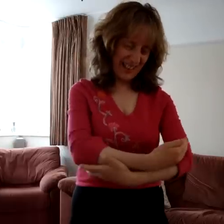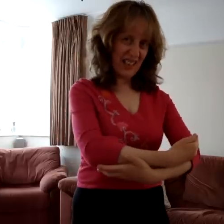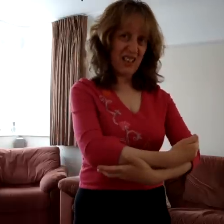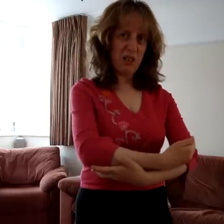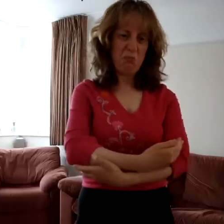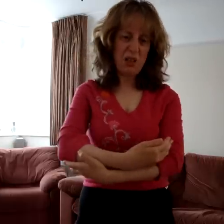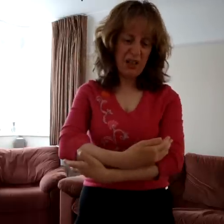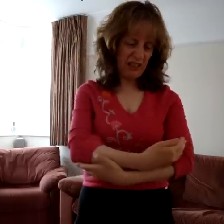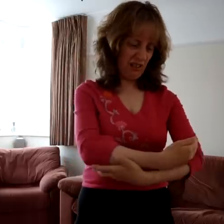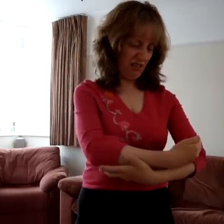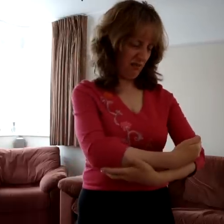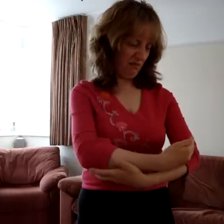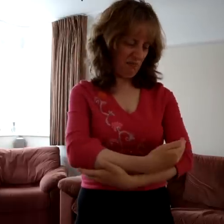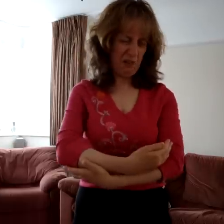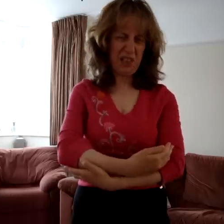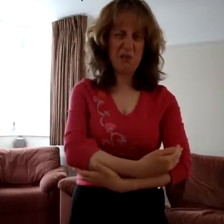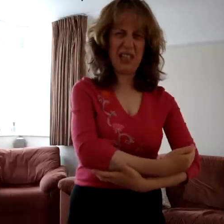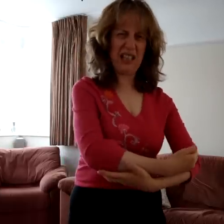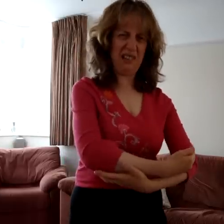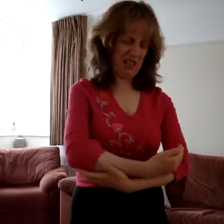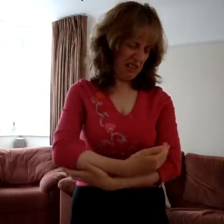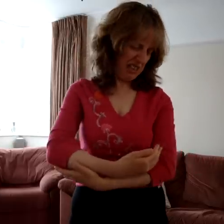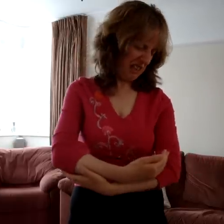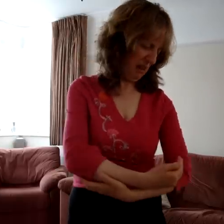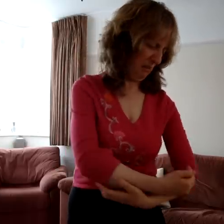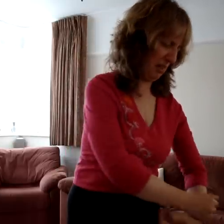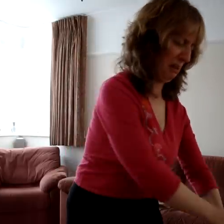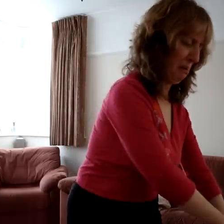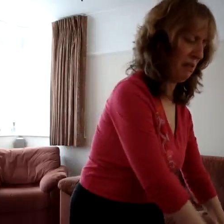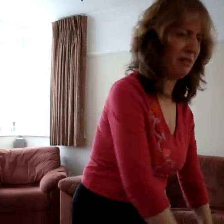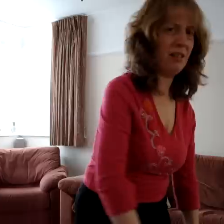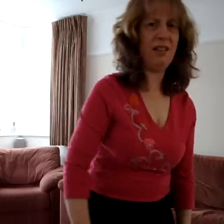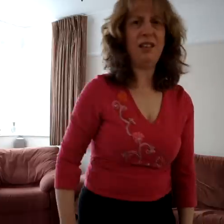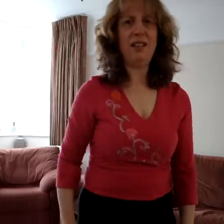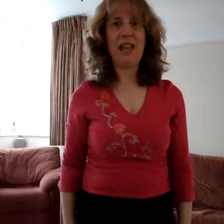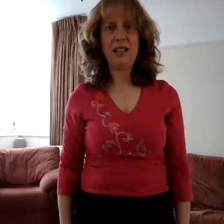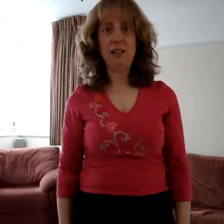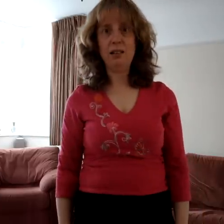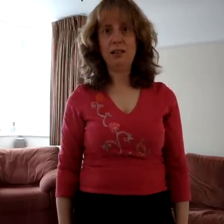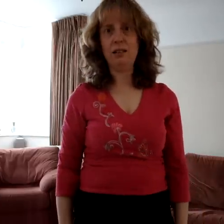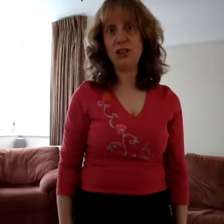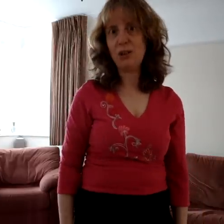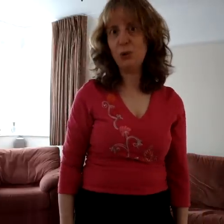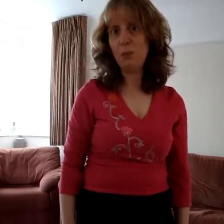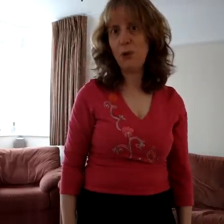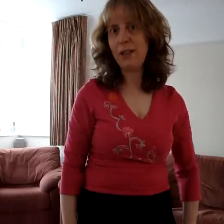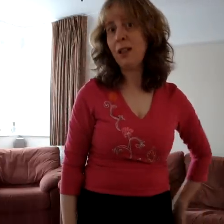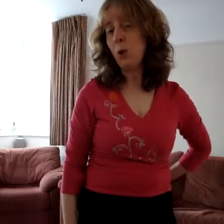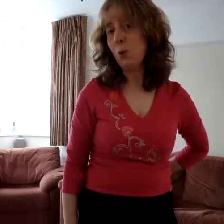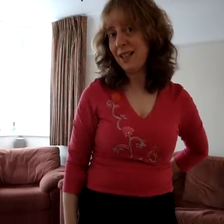mewling and puking in the nurse's arms. Then the schoolboy with